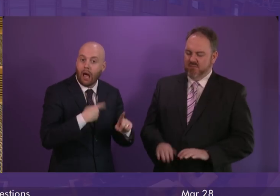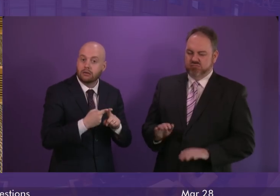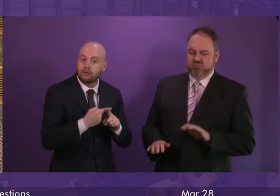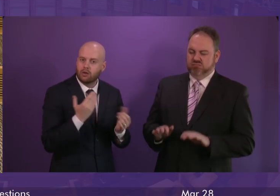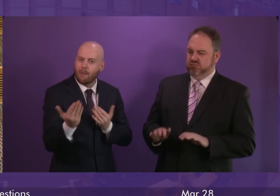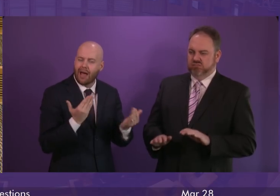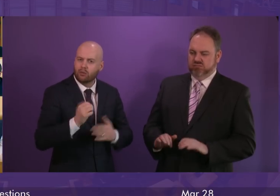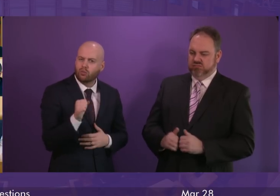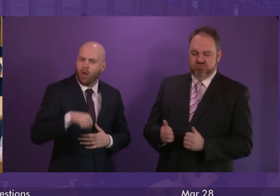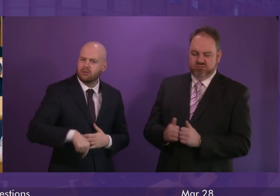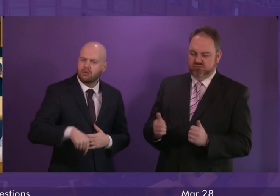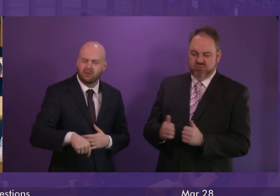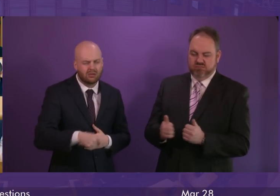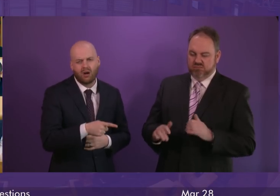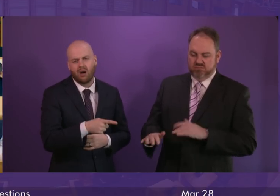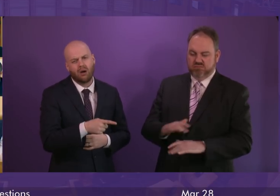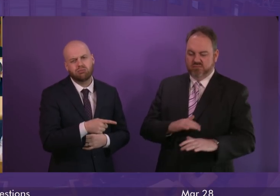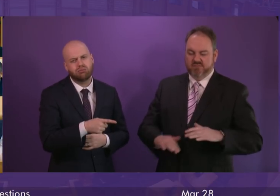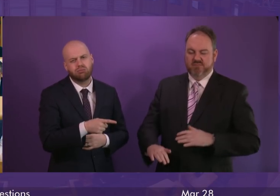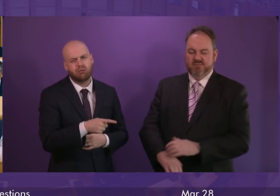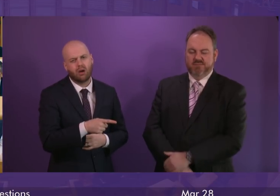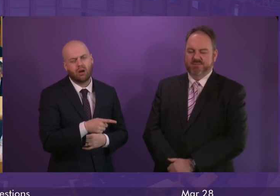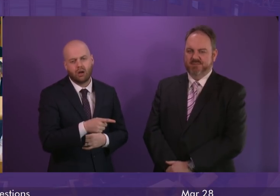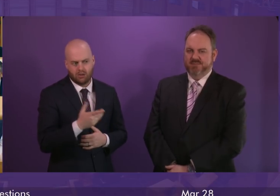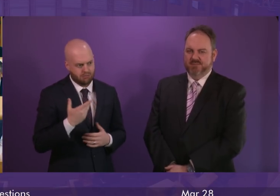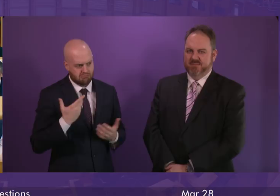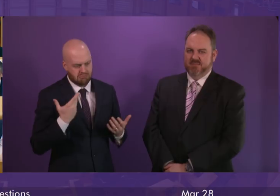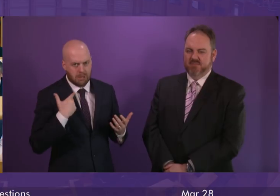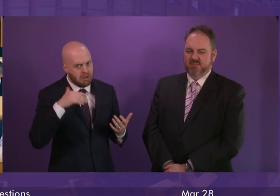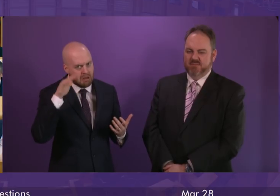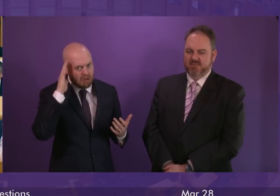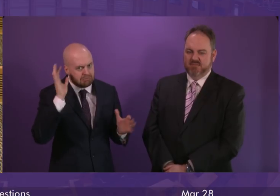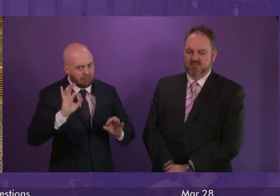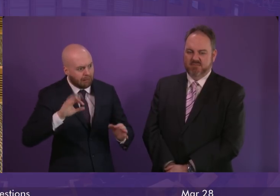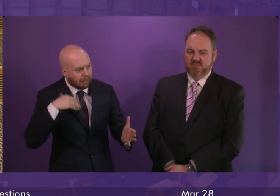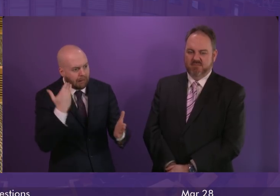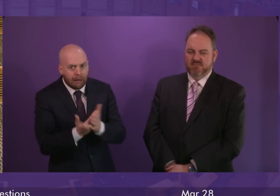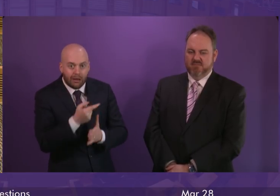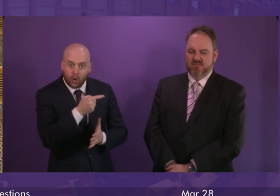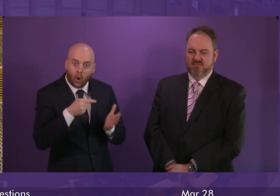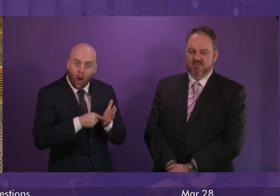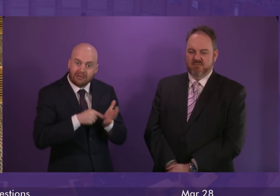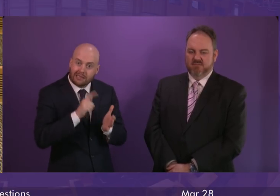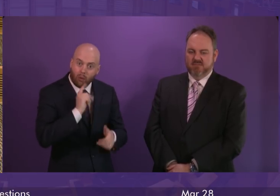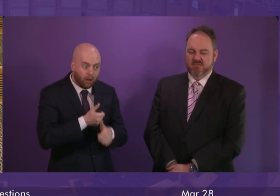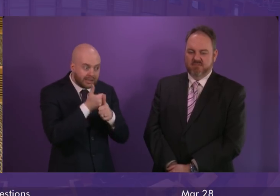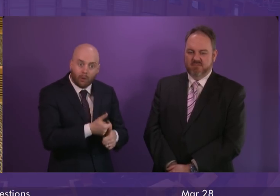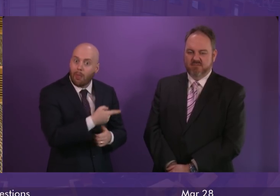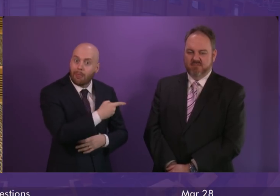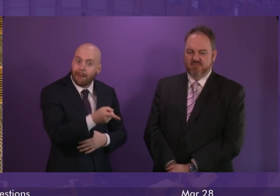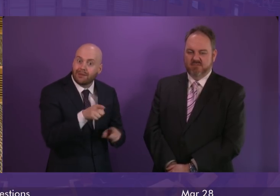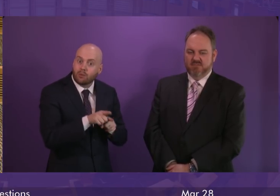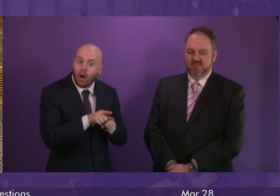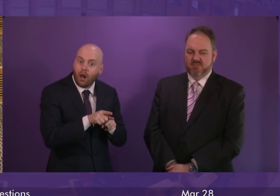I haven't heard any suggestion that the Tories are going to compensate them for the fact they're paying more tax in England